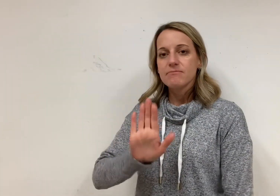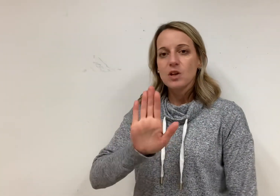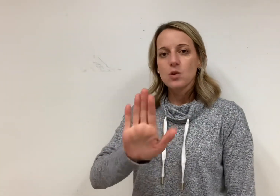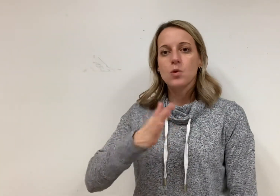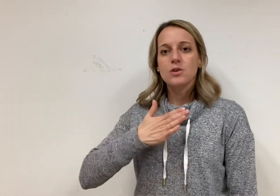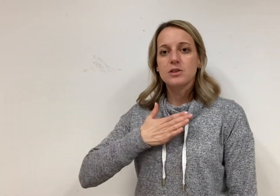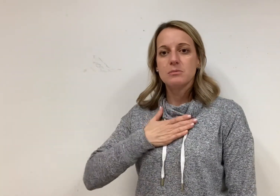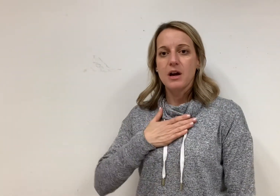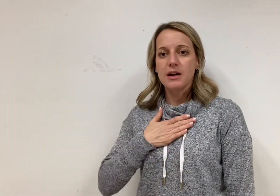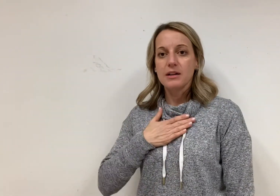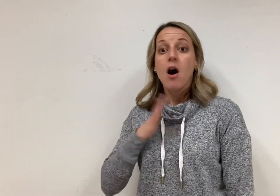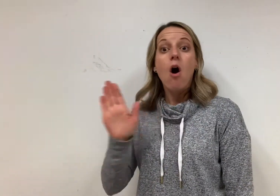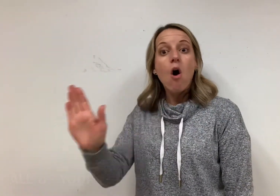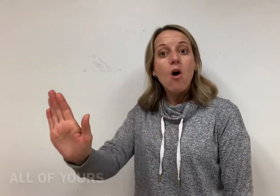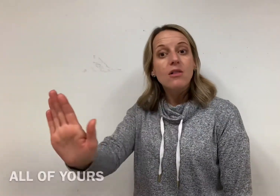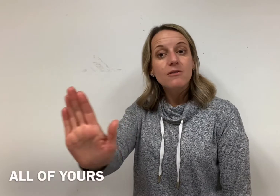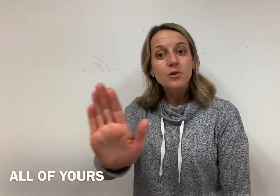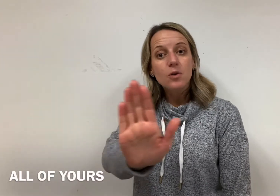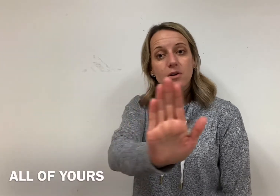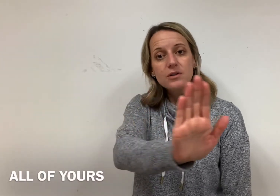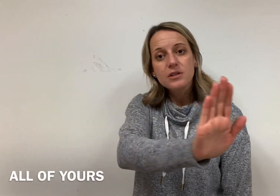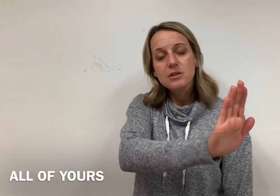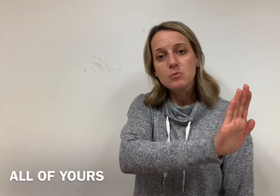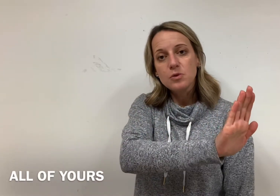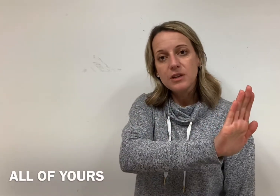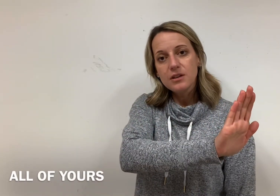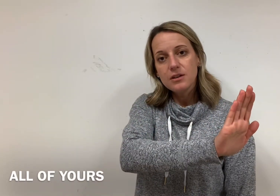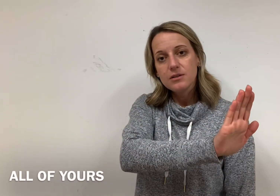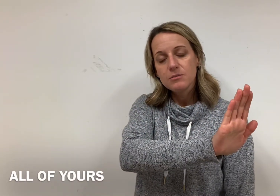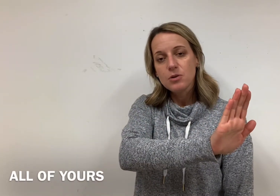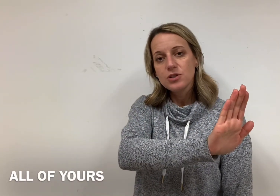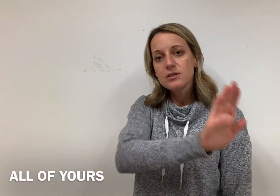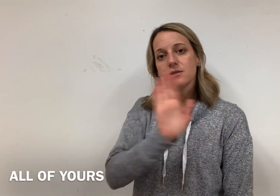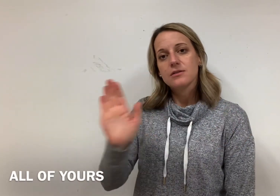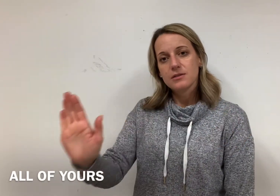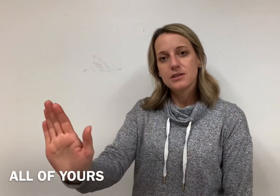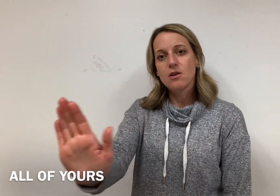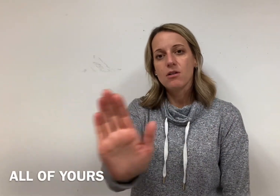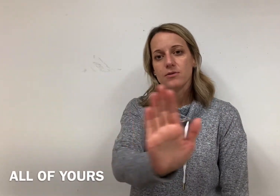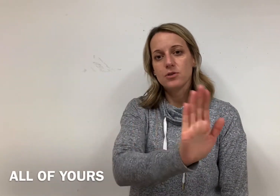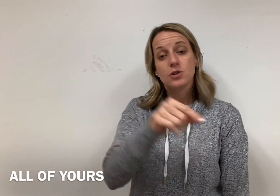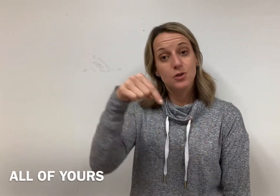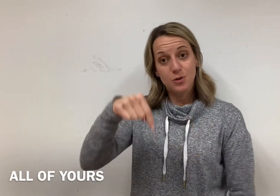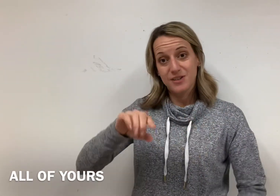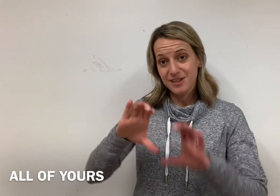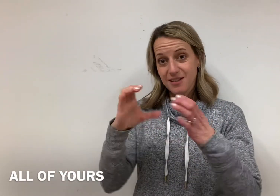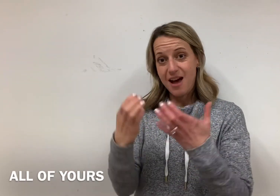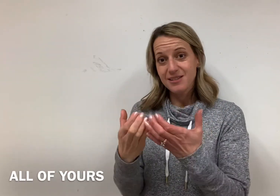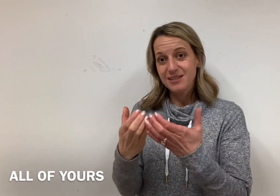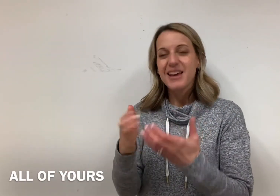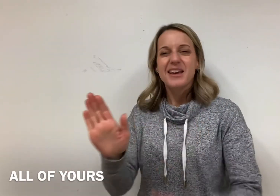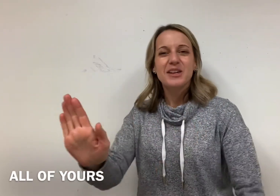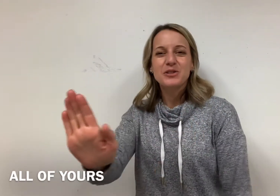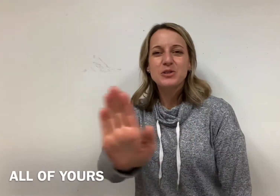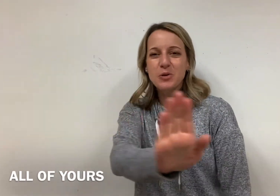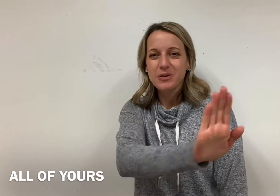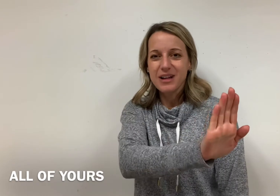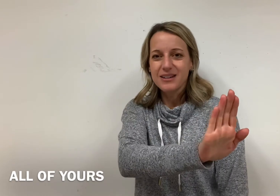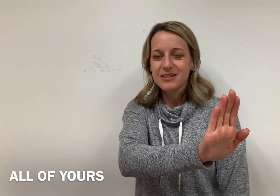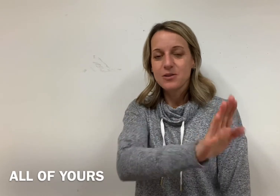Yours, mine. All of yours is a moving motion. It's all of yours. So this class, it's your class or